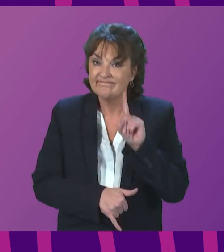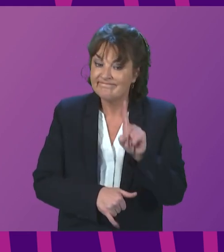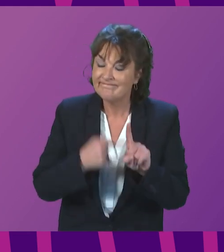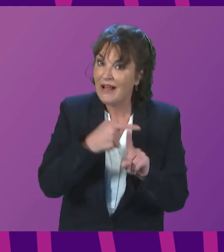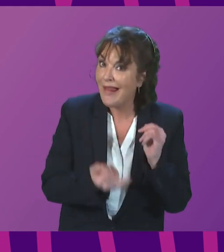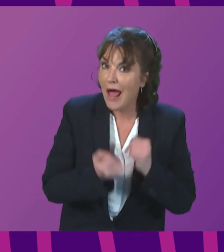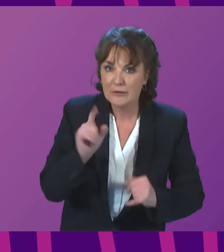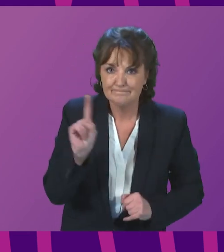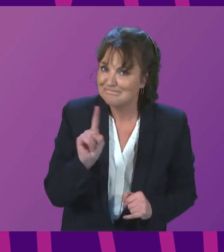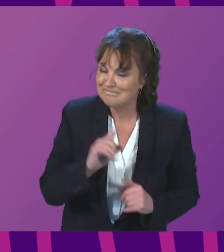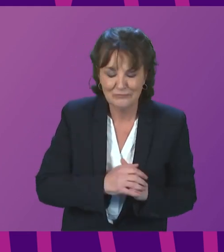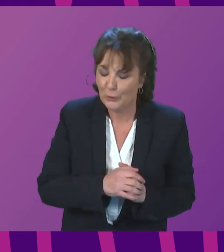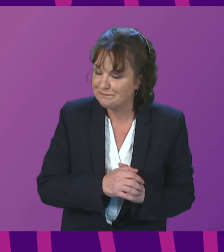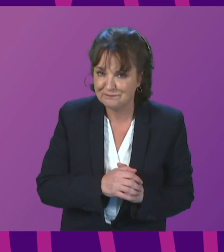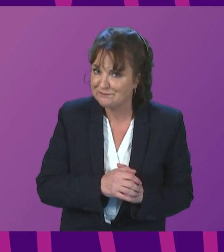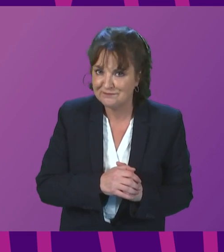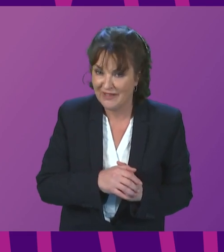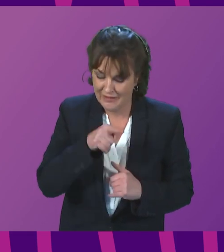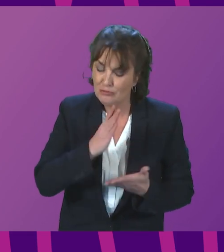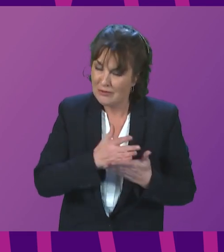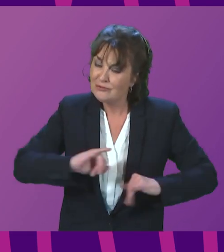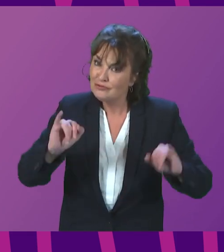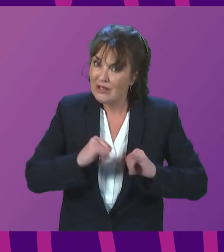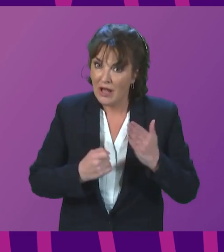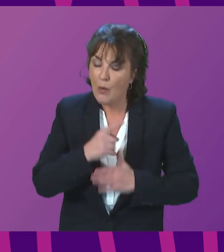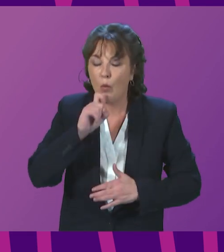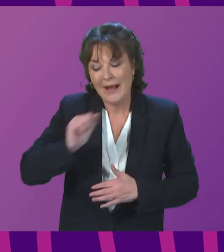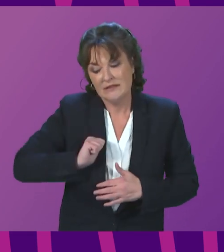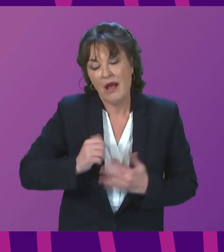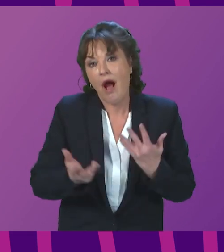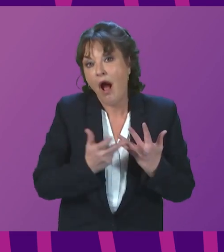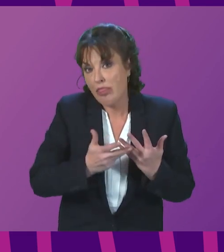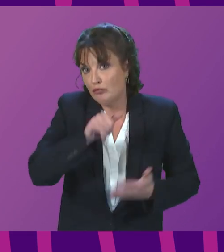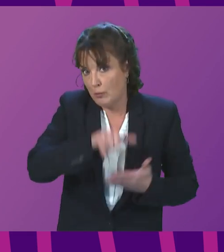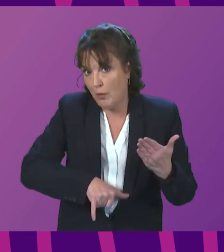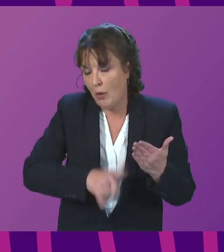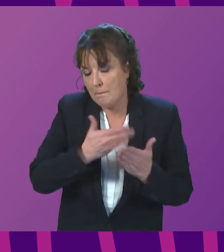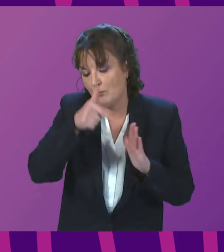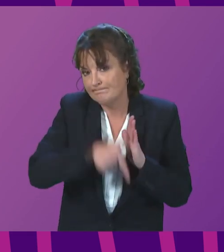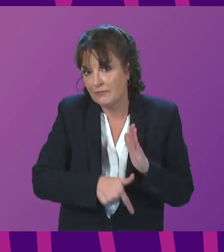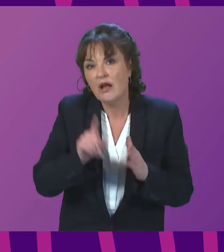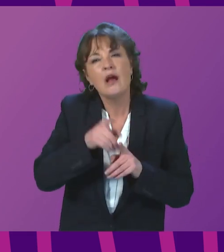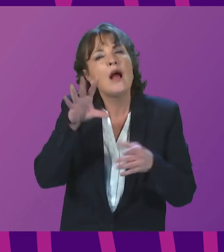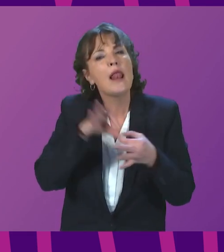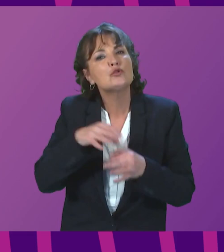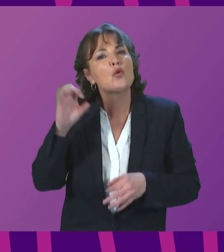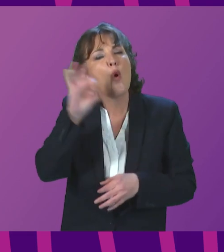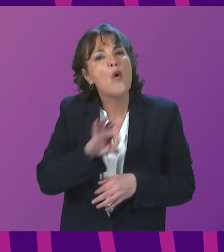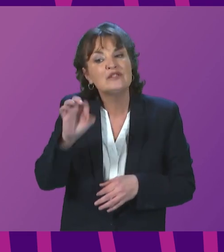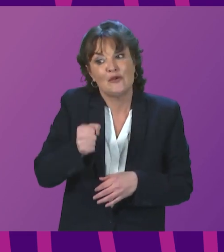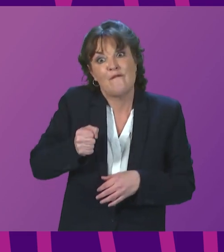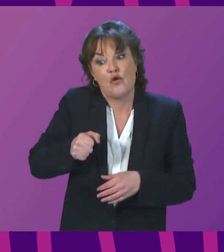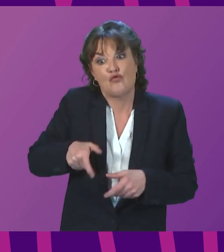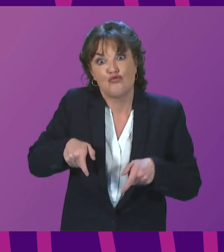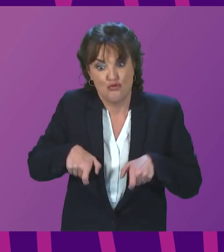last report into this tragic incident. There is a further report being undertaken by the Office of Rail and Road